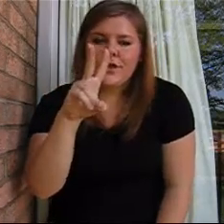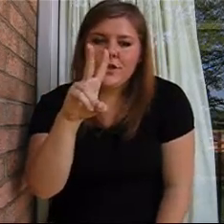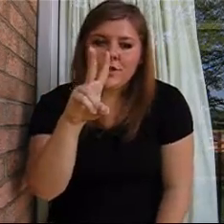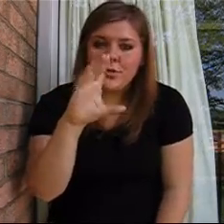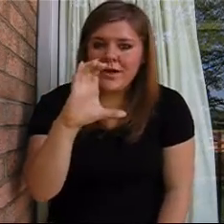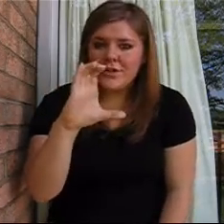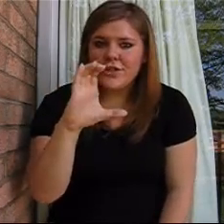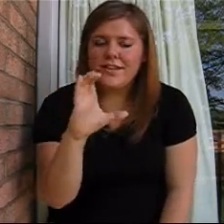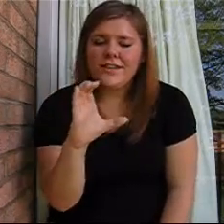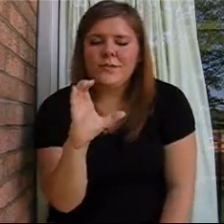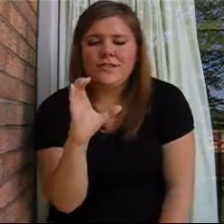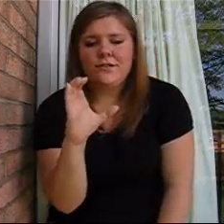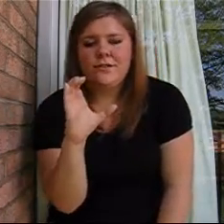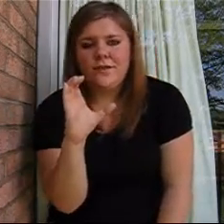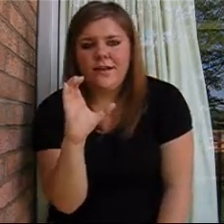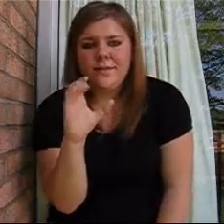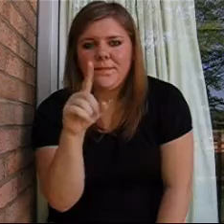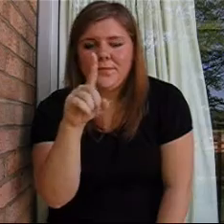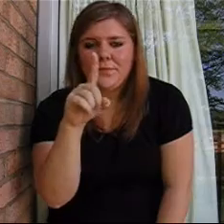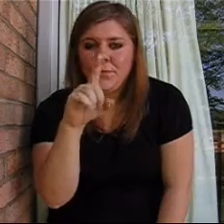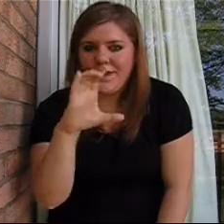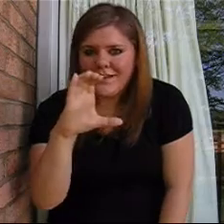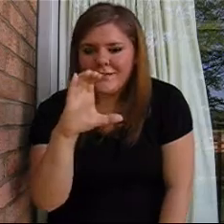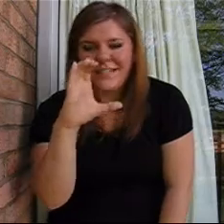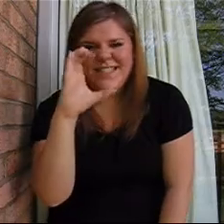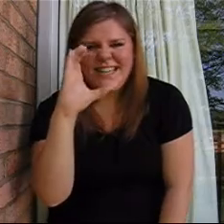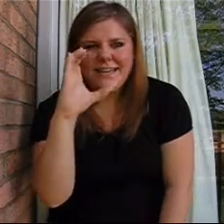200, you would do with a C.